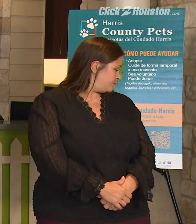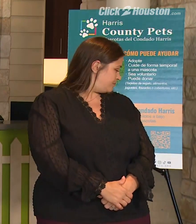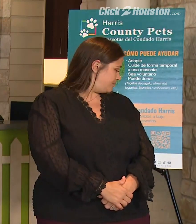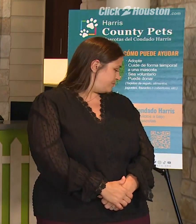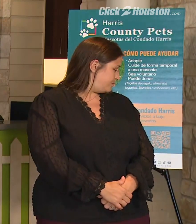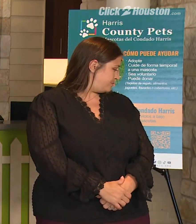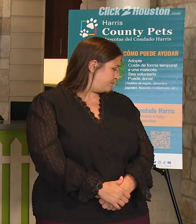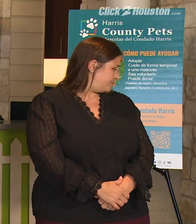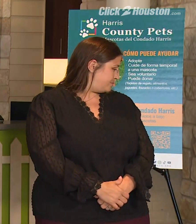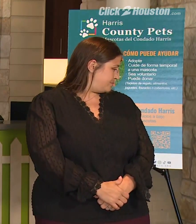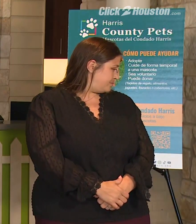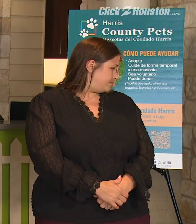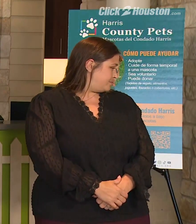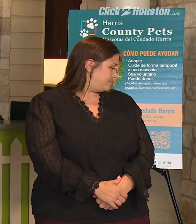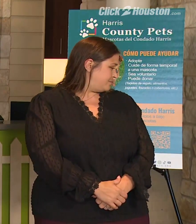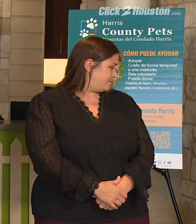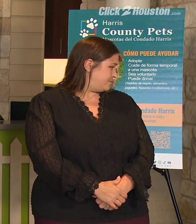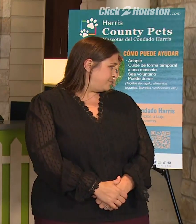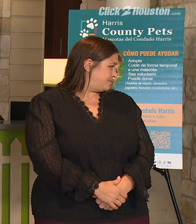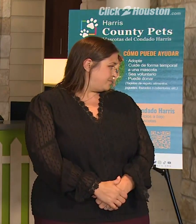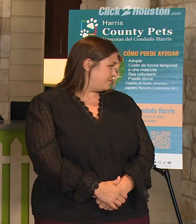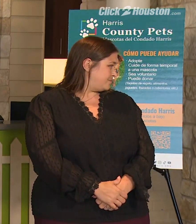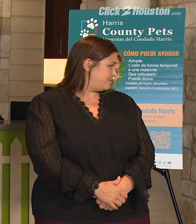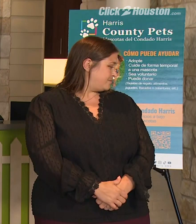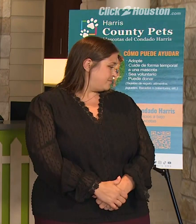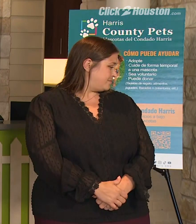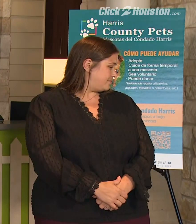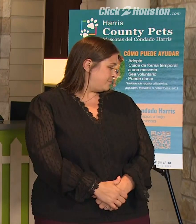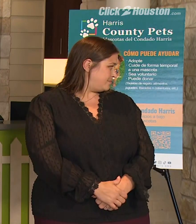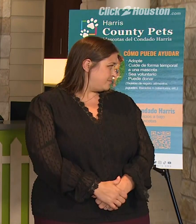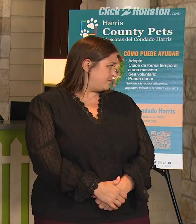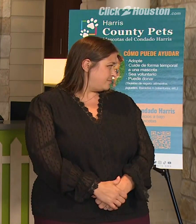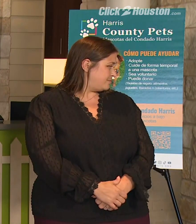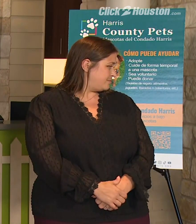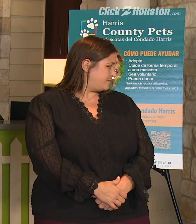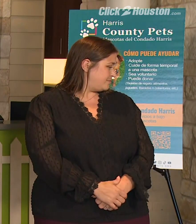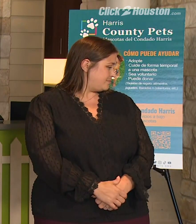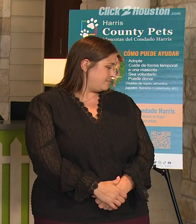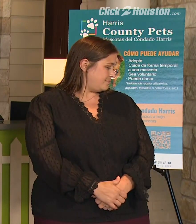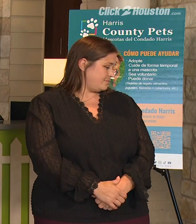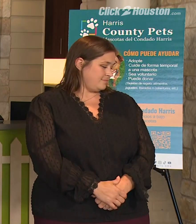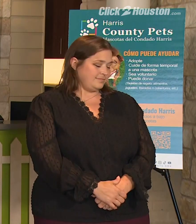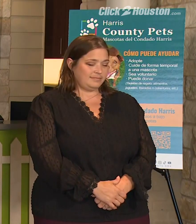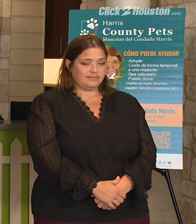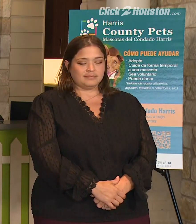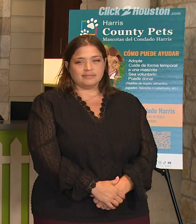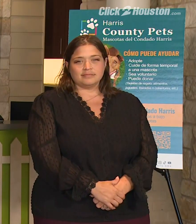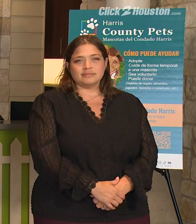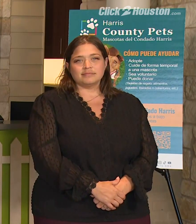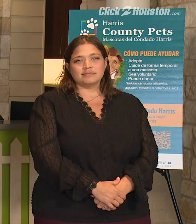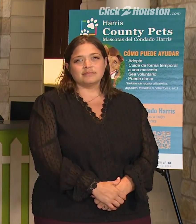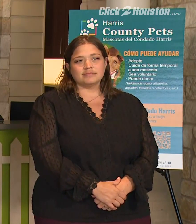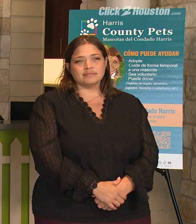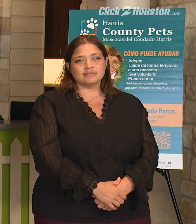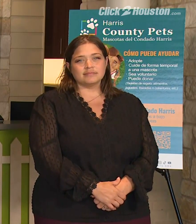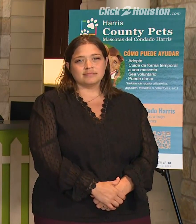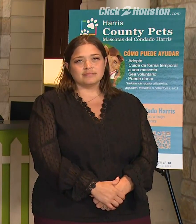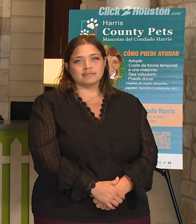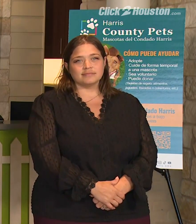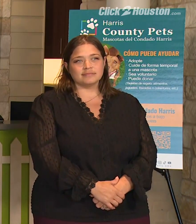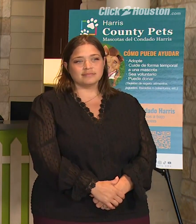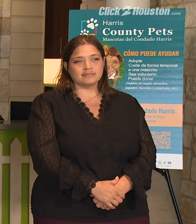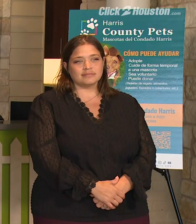hay aquí en nuestro refugio, en Harris County Pets. Ha venido ya la primavera. Con eso viene